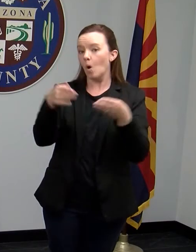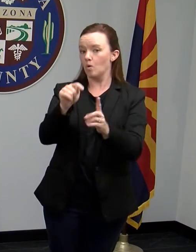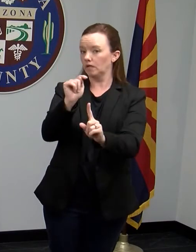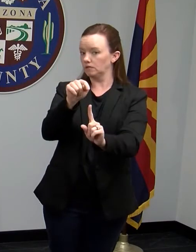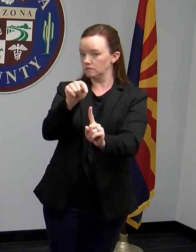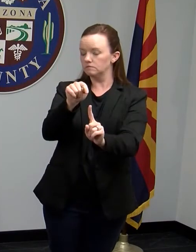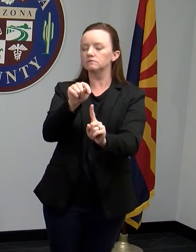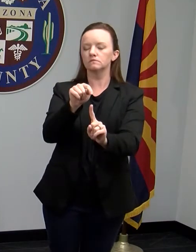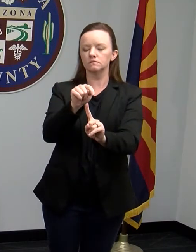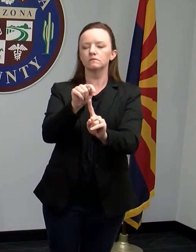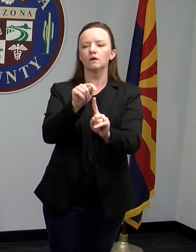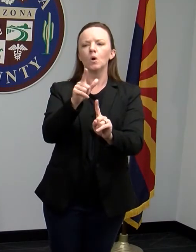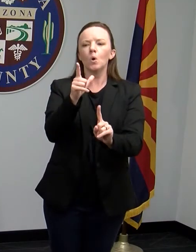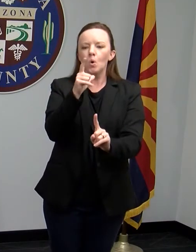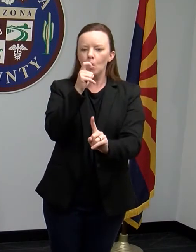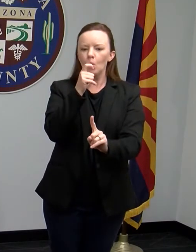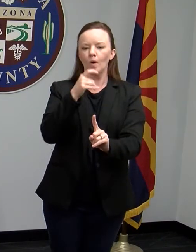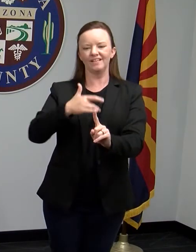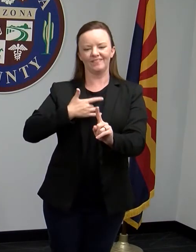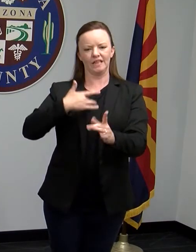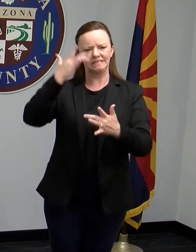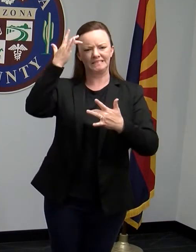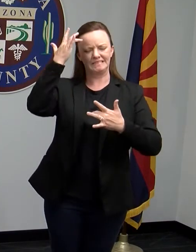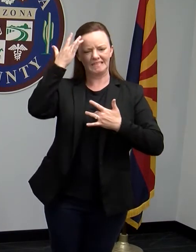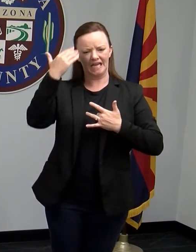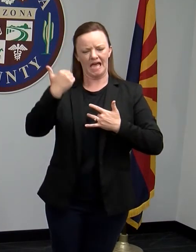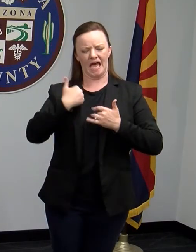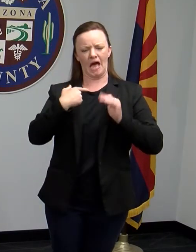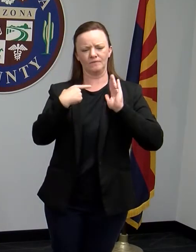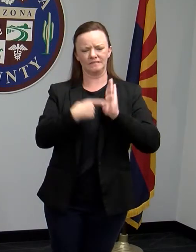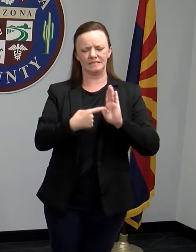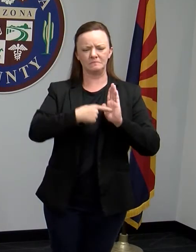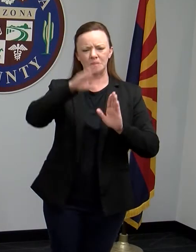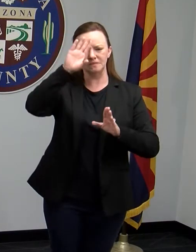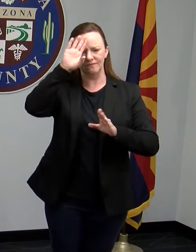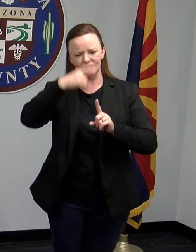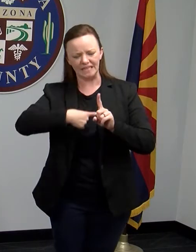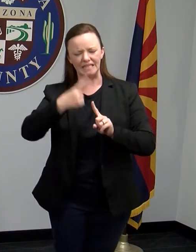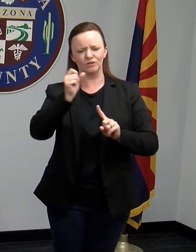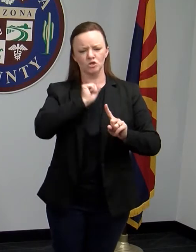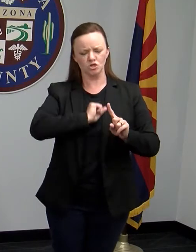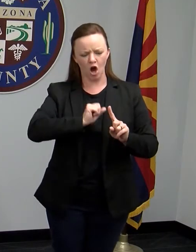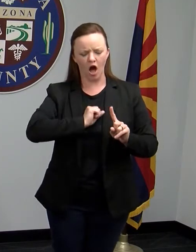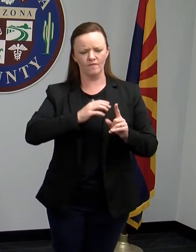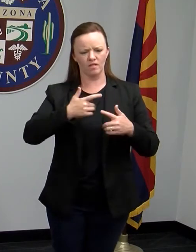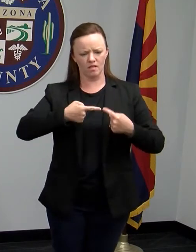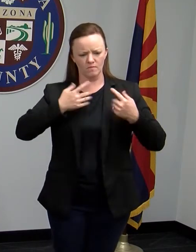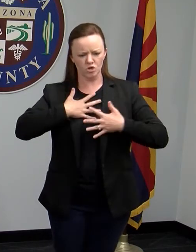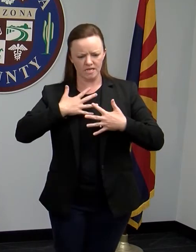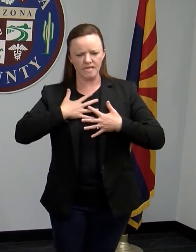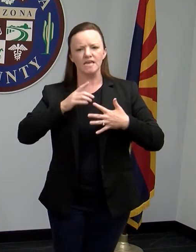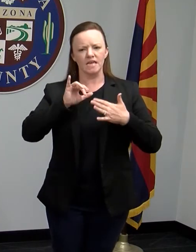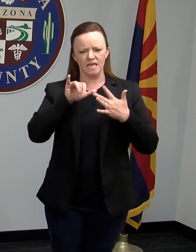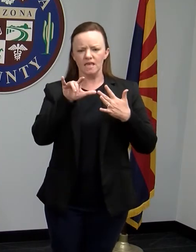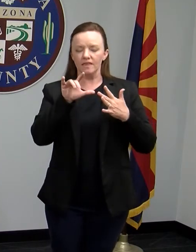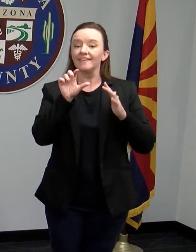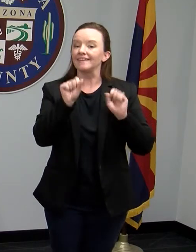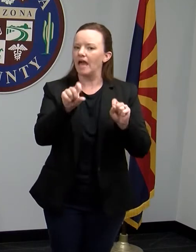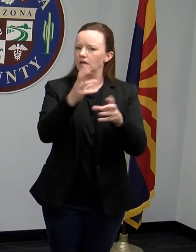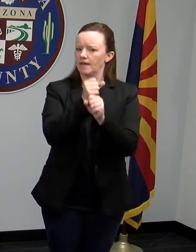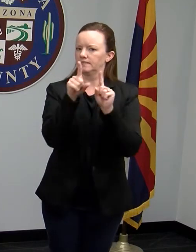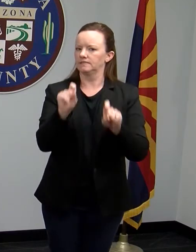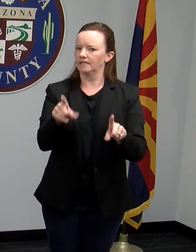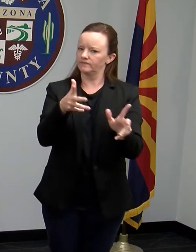sure that anyone who has symptoms of the disease can get tested readily and that there are enough